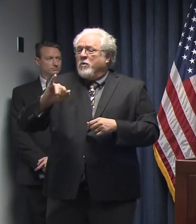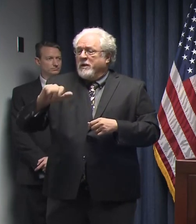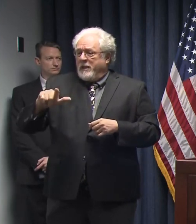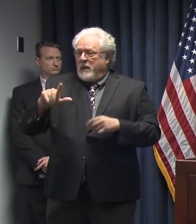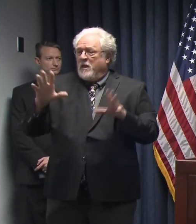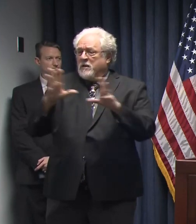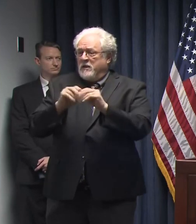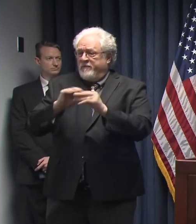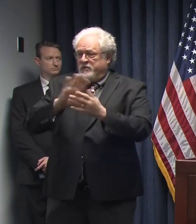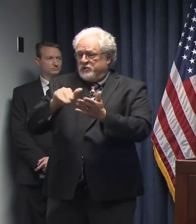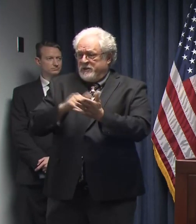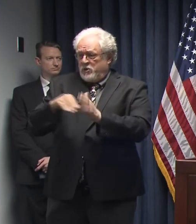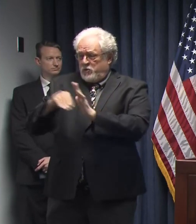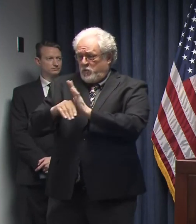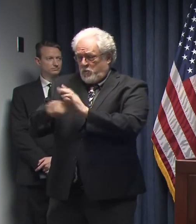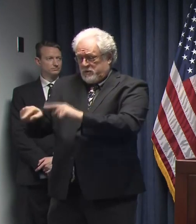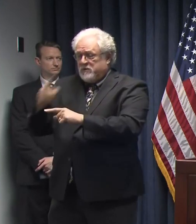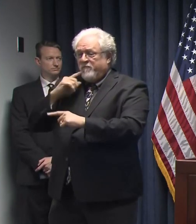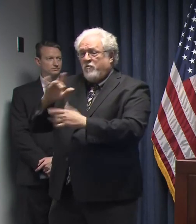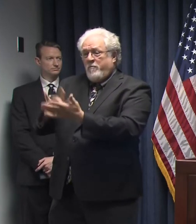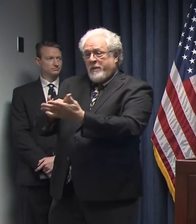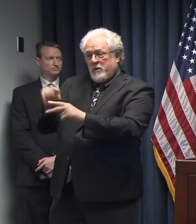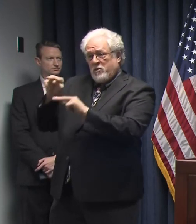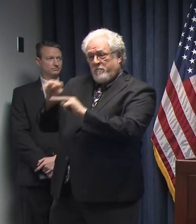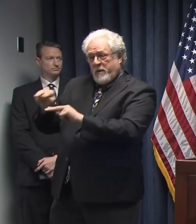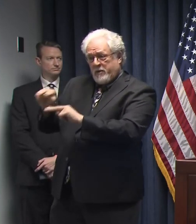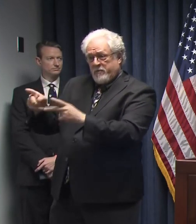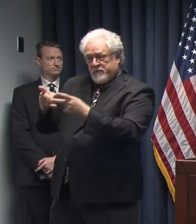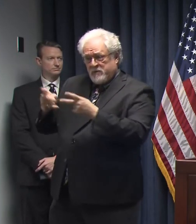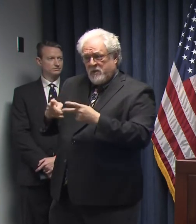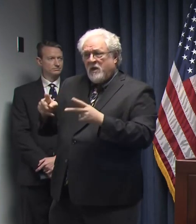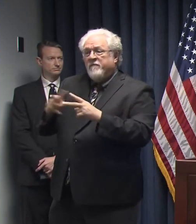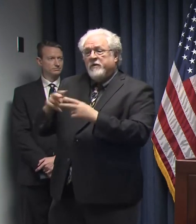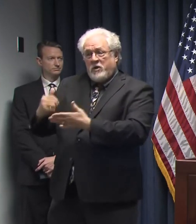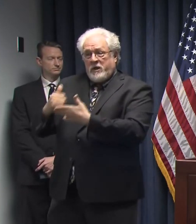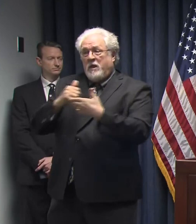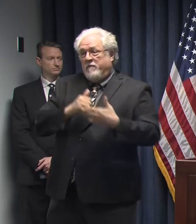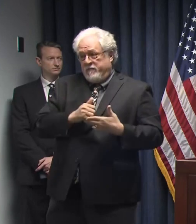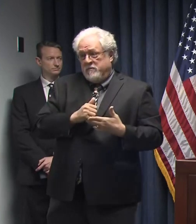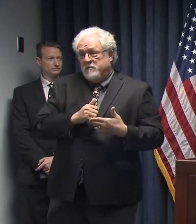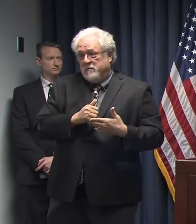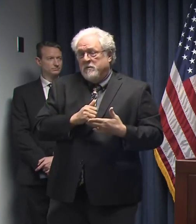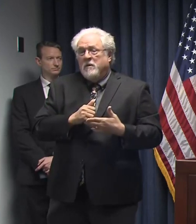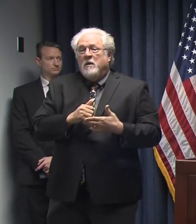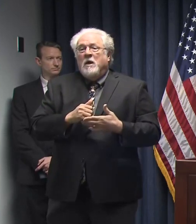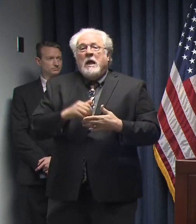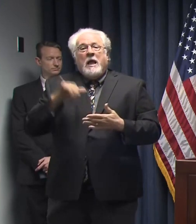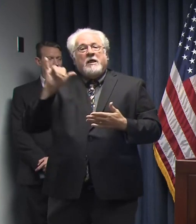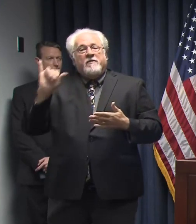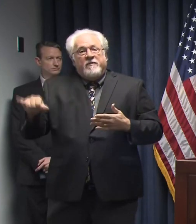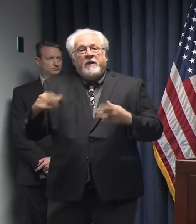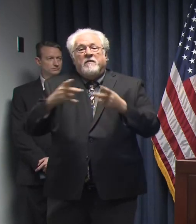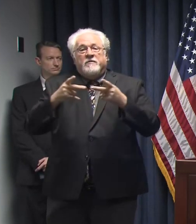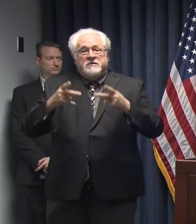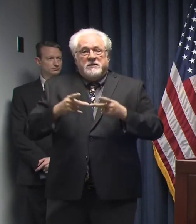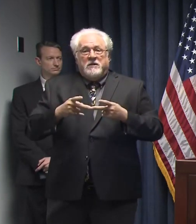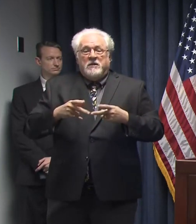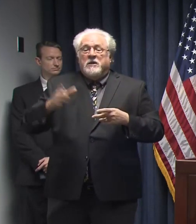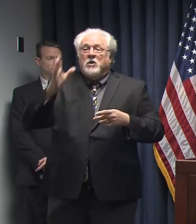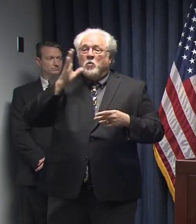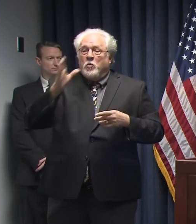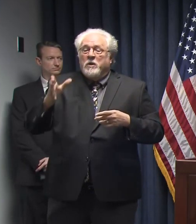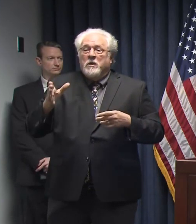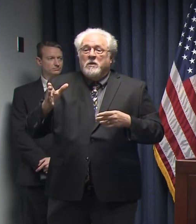to set up our medical monitoring facility, and it's going to be very, very helpful to us. That facility will,